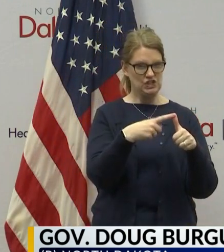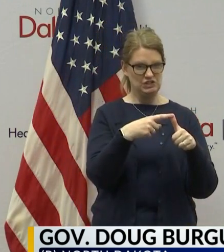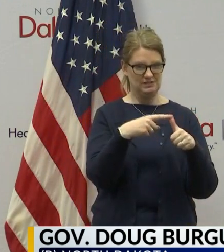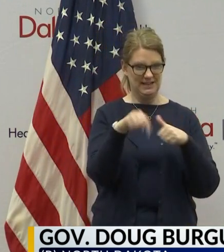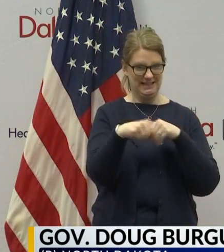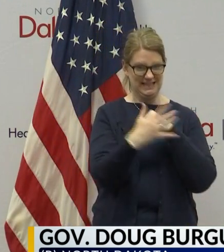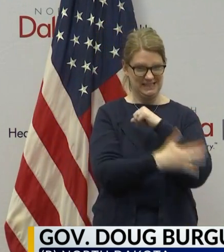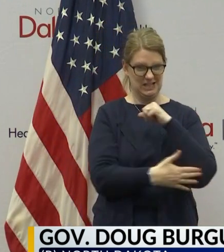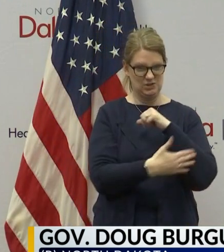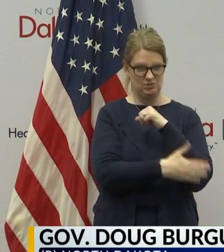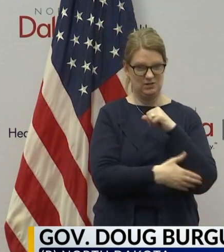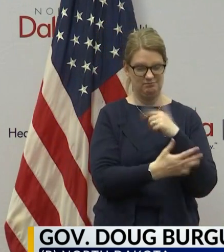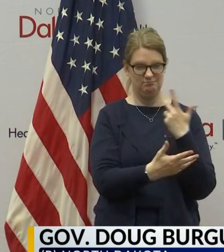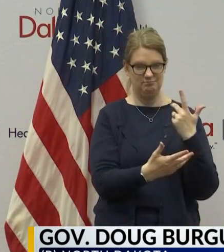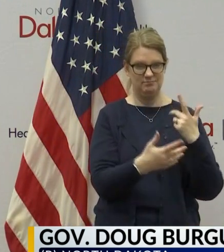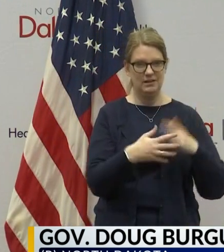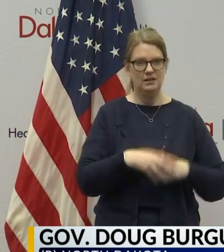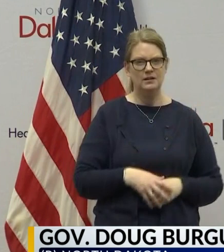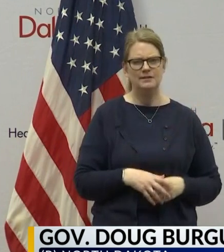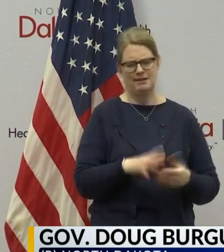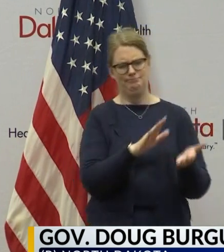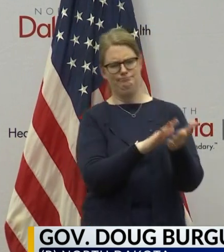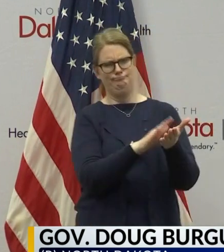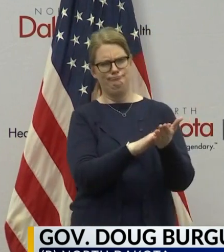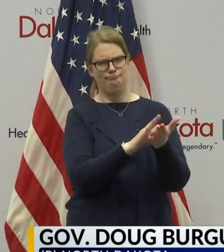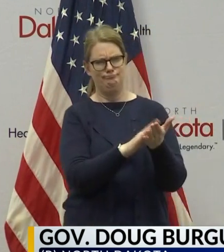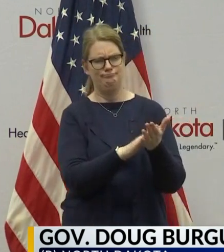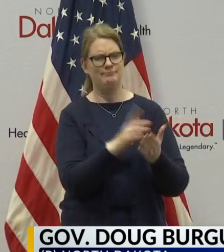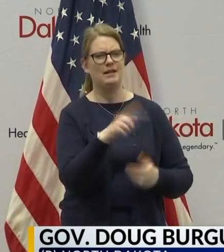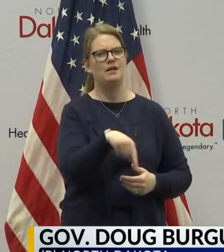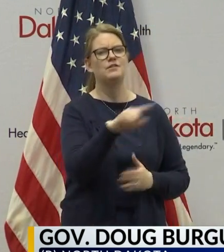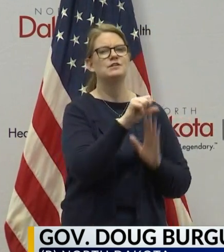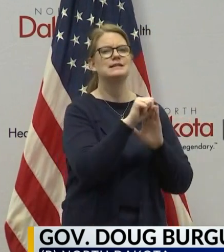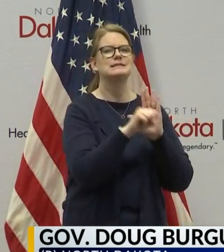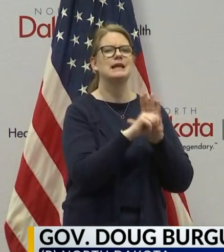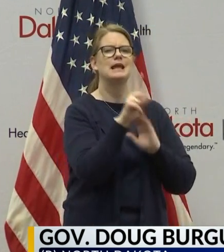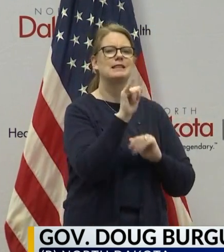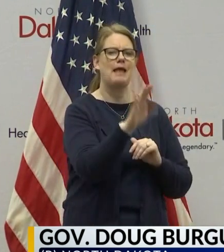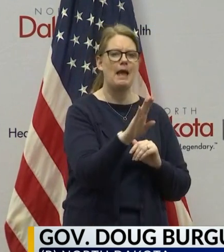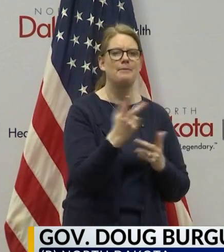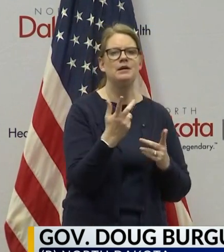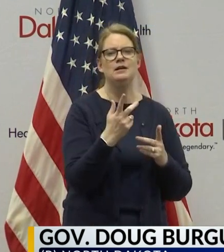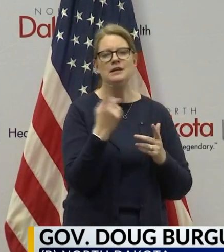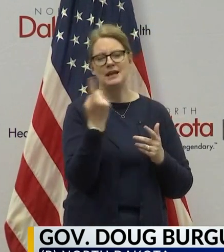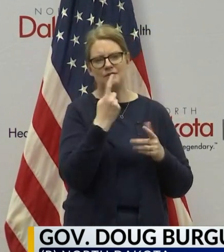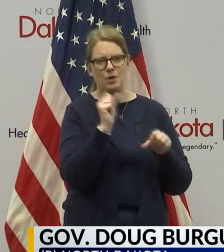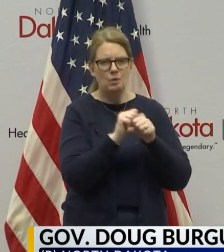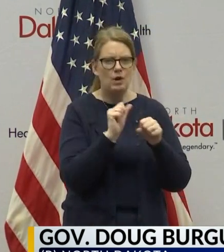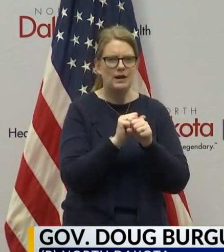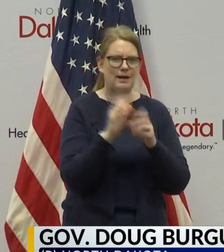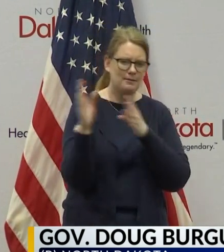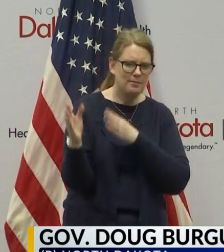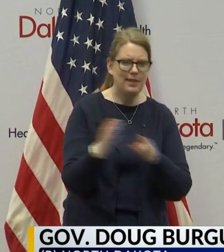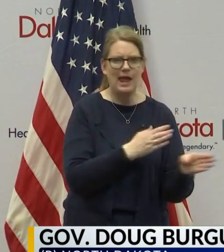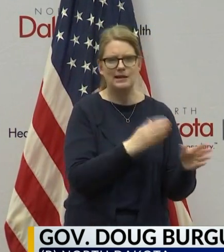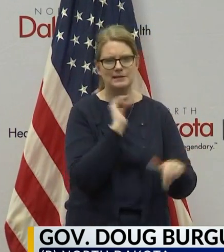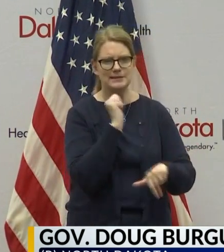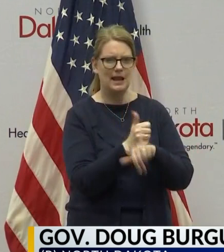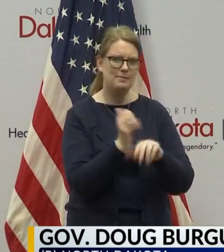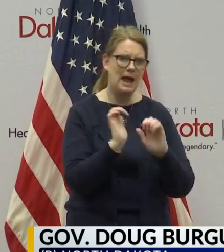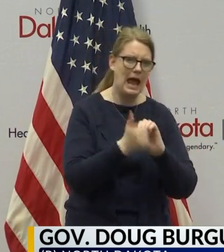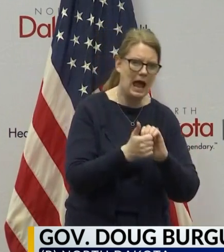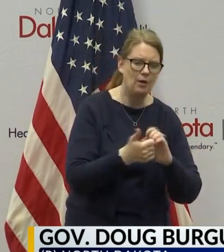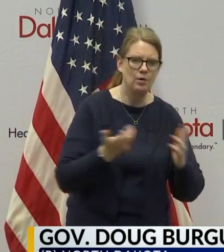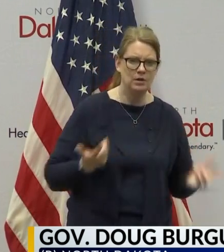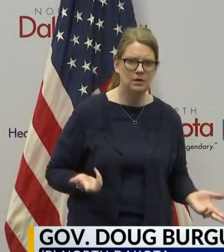country. And again, credit to everybody at the state lab and everybody working on logistics. This would not have been possible if we had not been